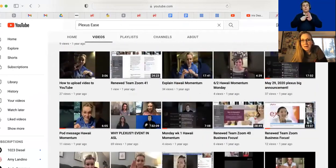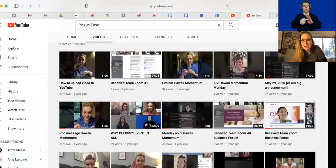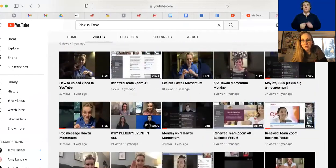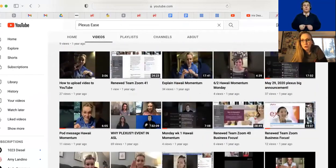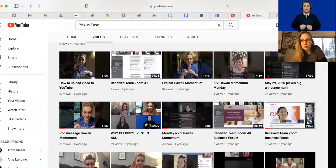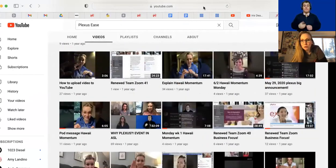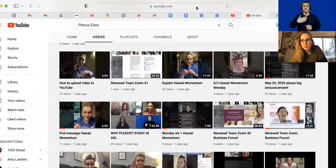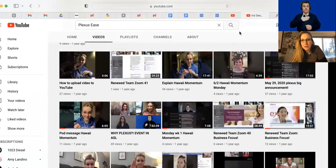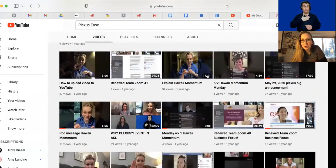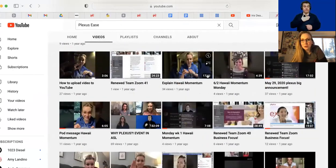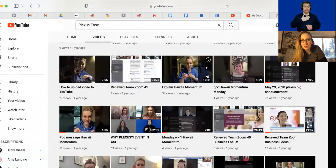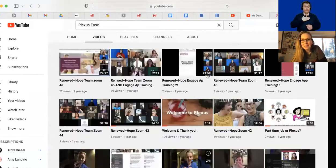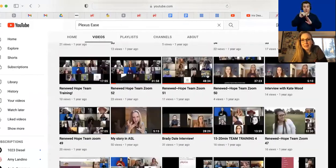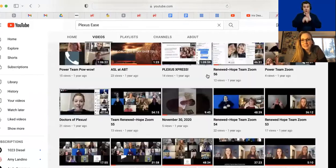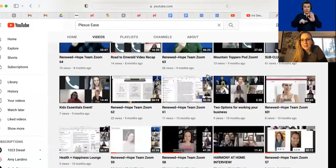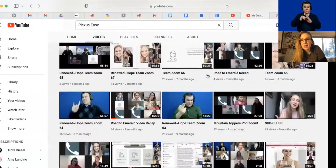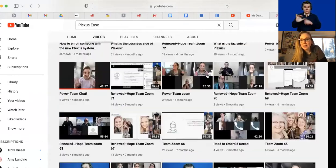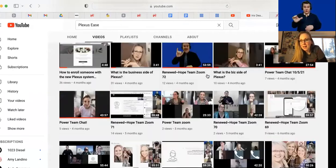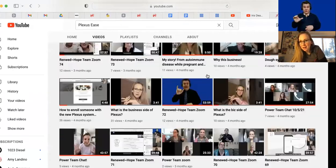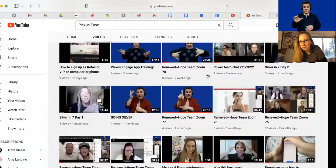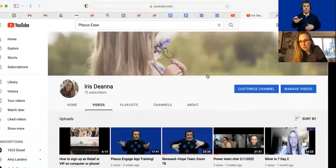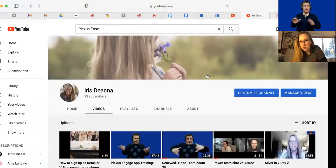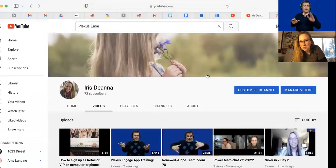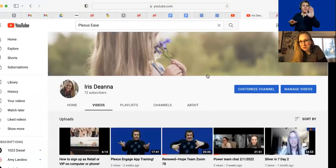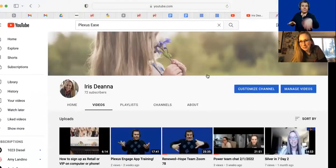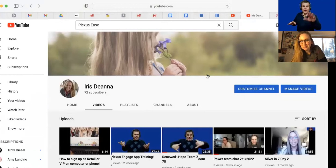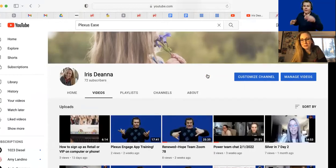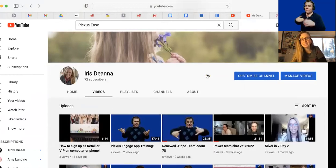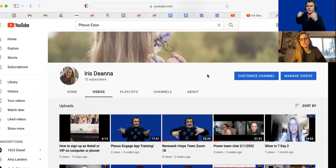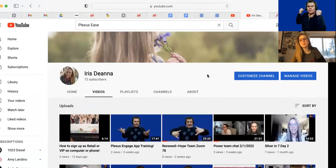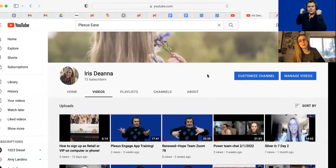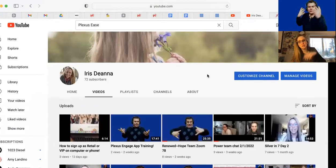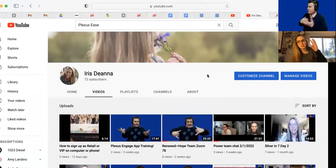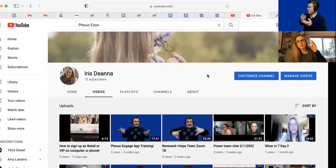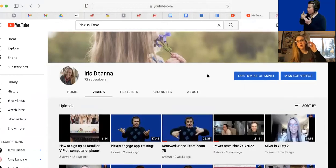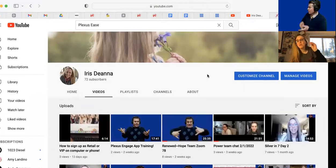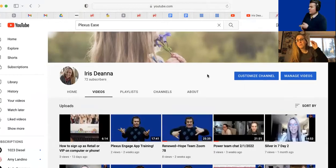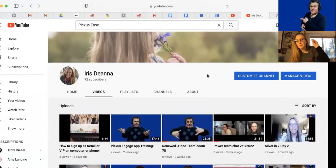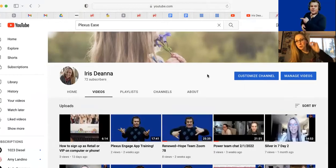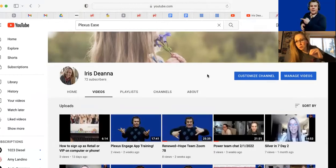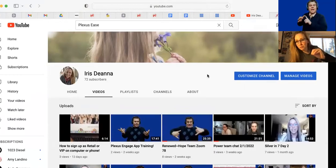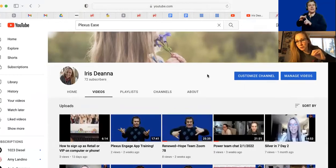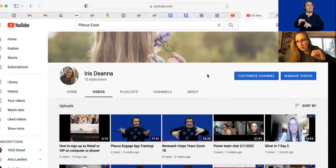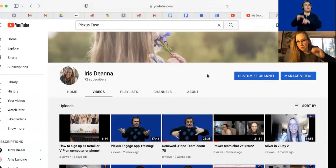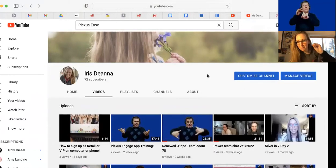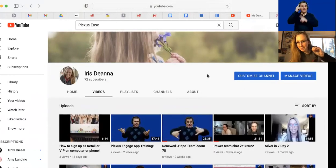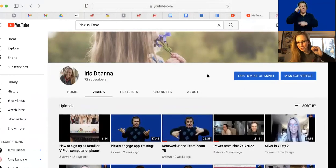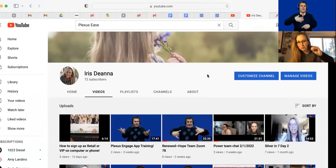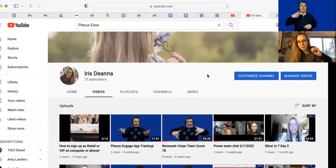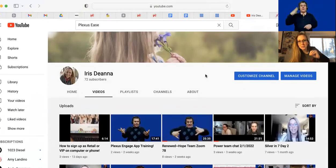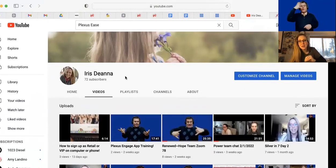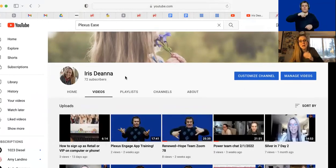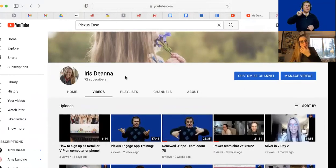my YouTube channel, guys. I have so many resources, especially for my beautiful deaf